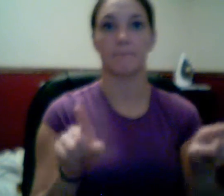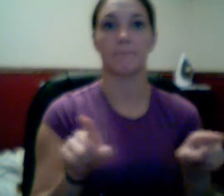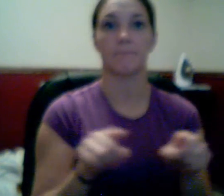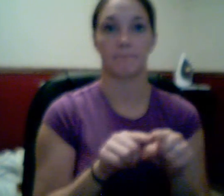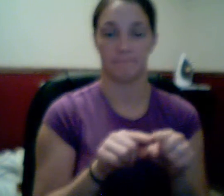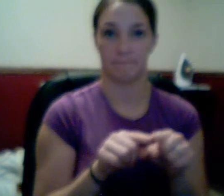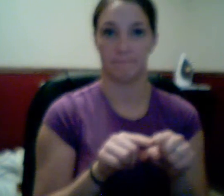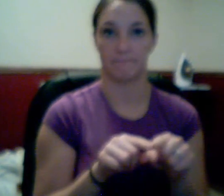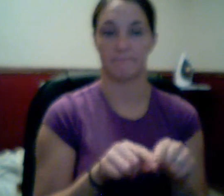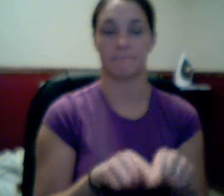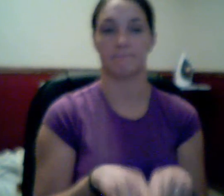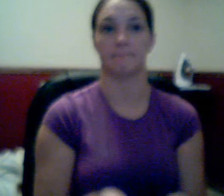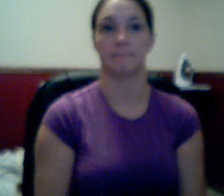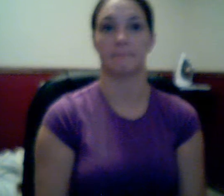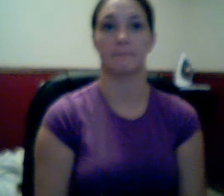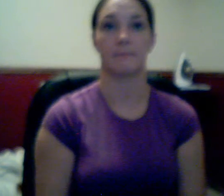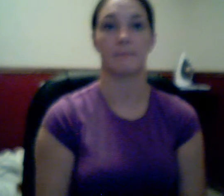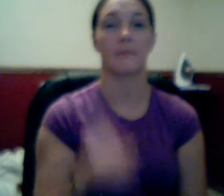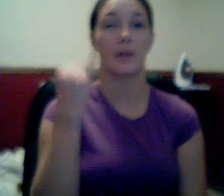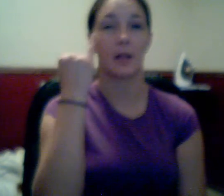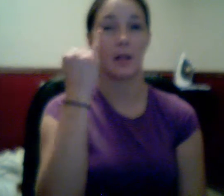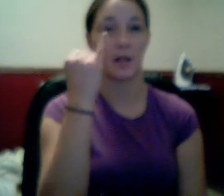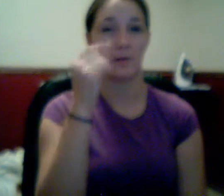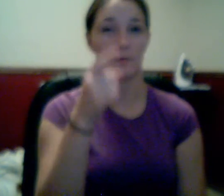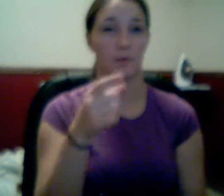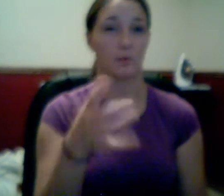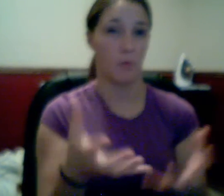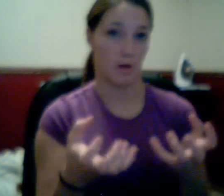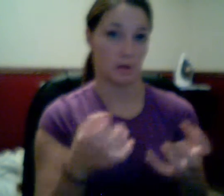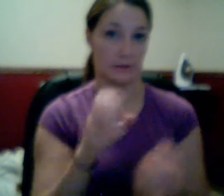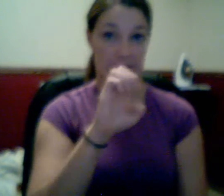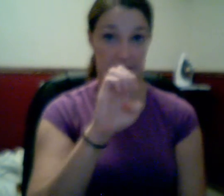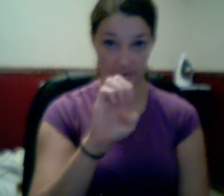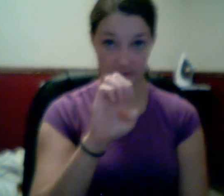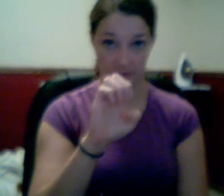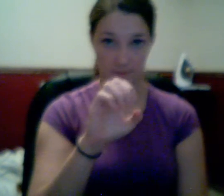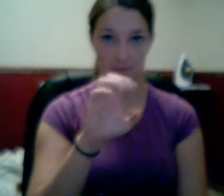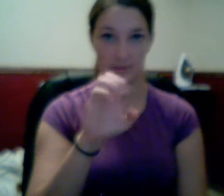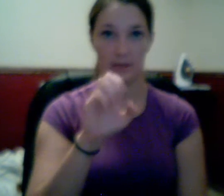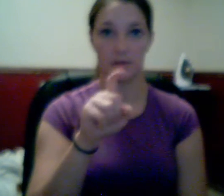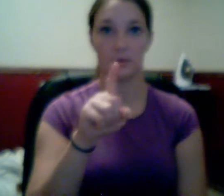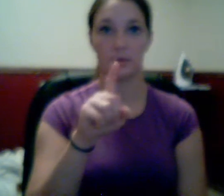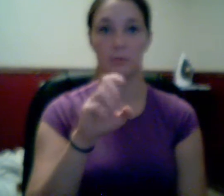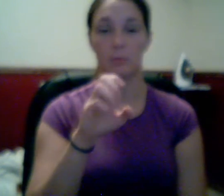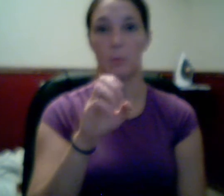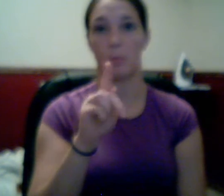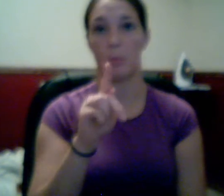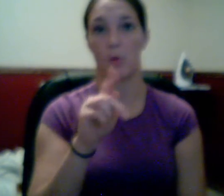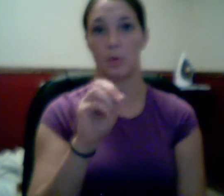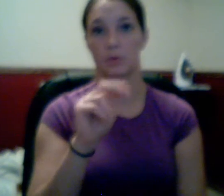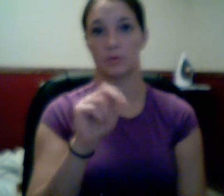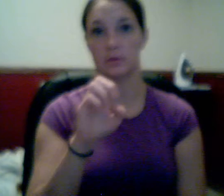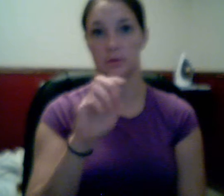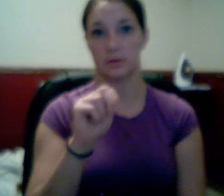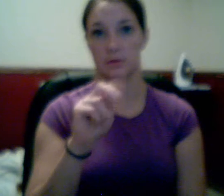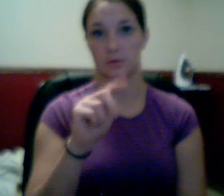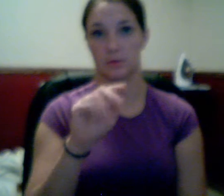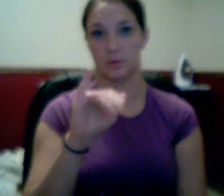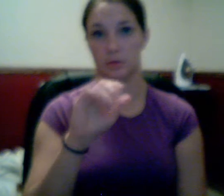If you want e, which is right here, just e. If e is raised to some power,